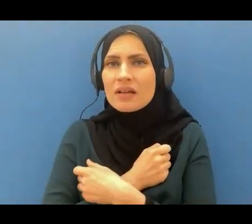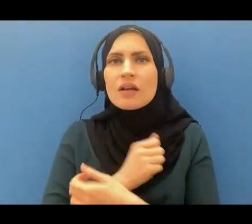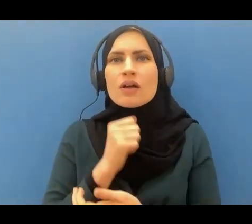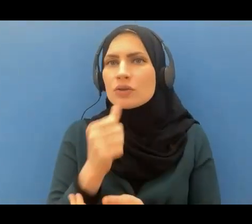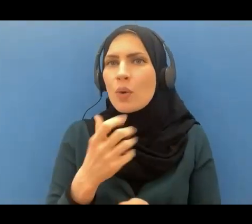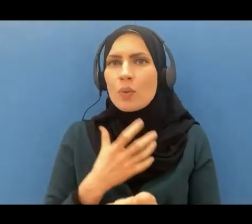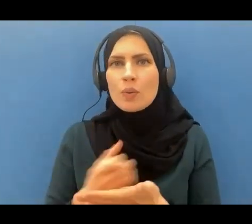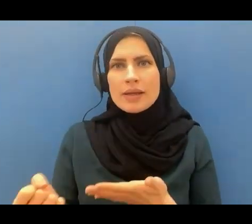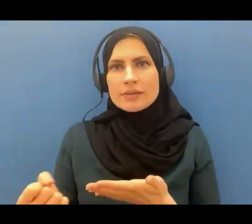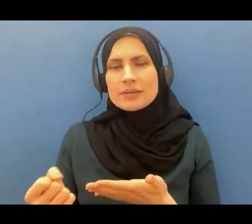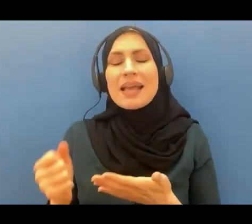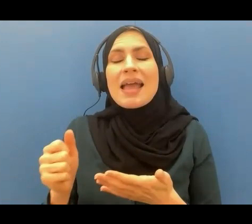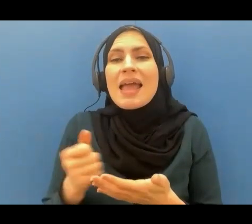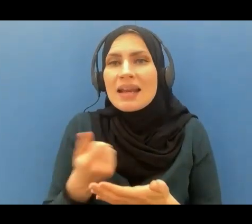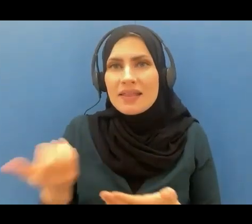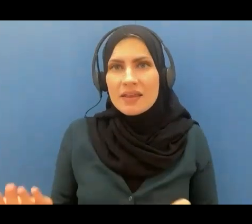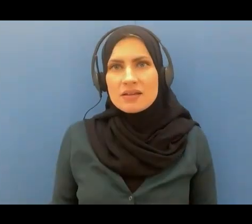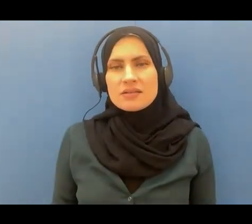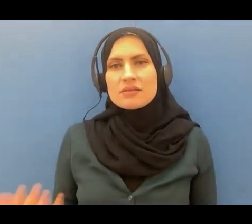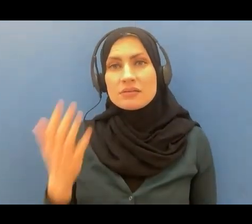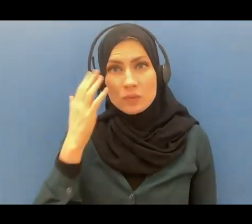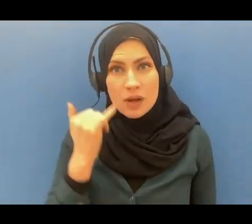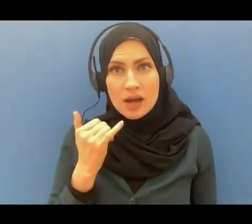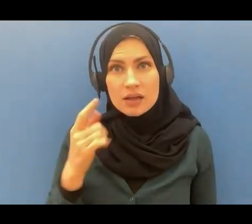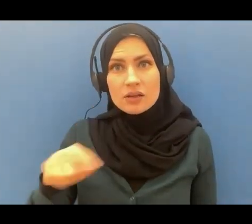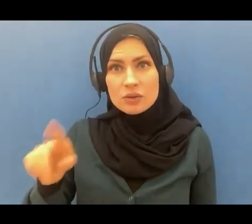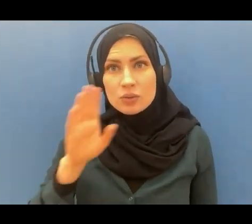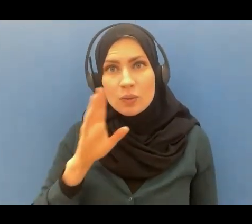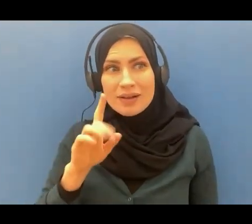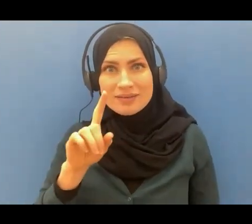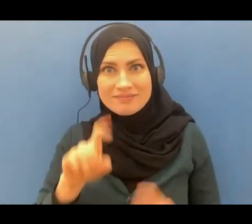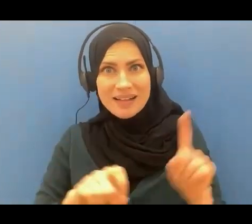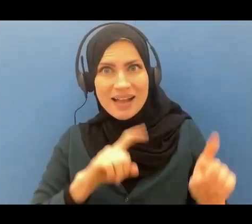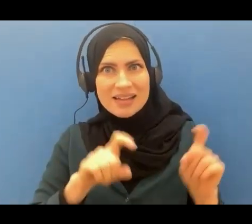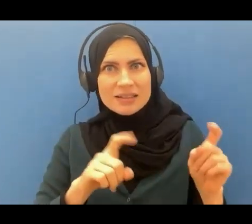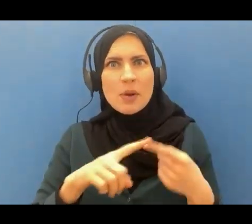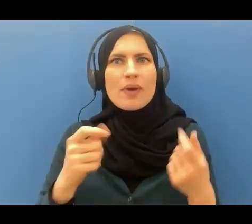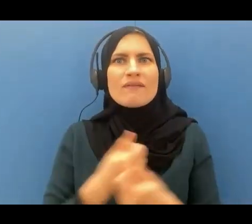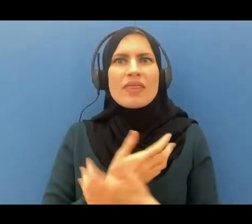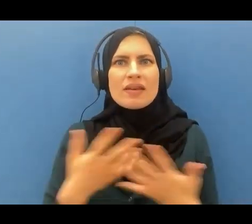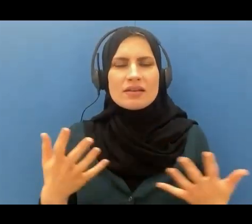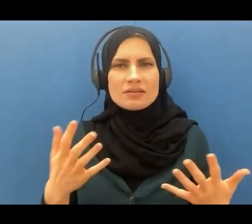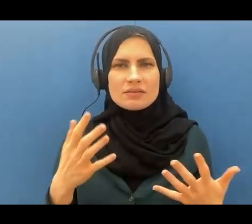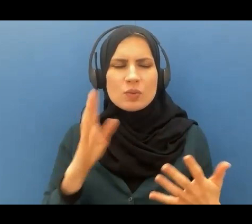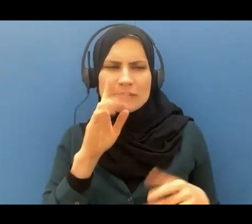anything because you will be asking about everything everything you have in this life is a gift